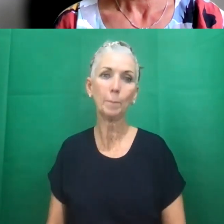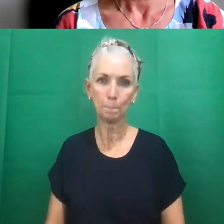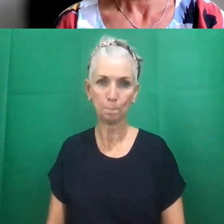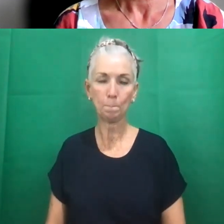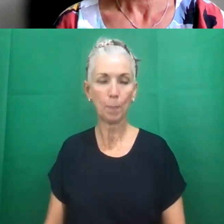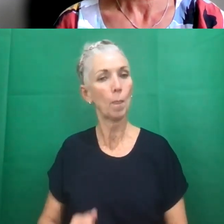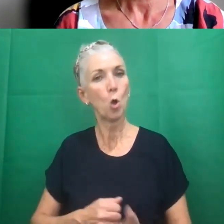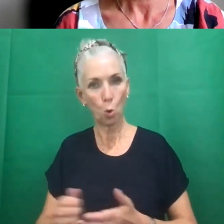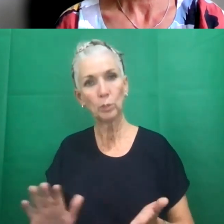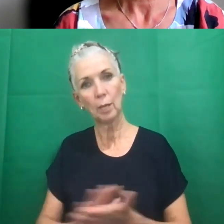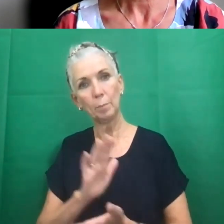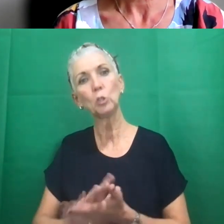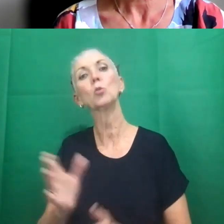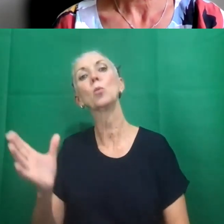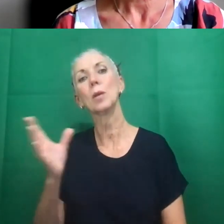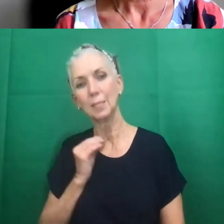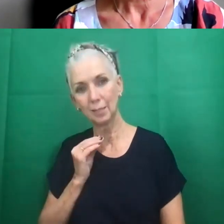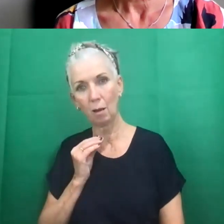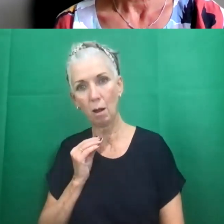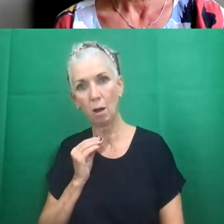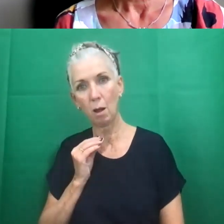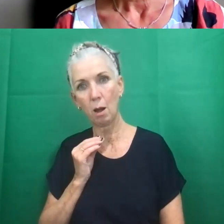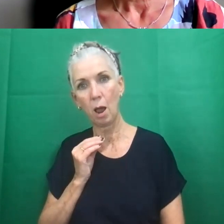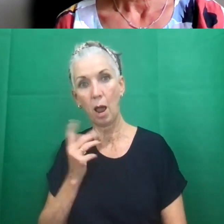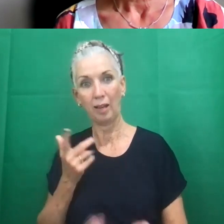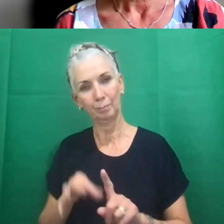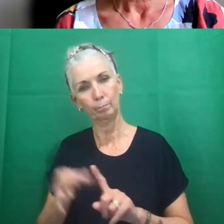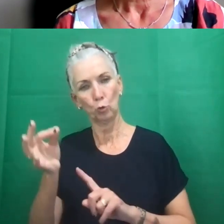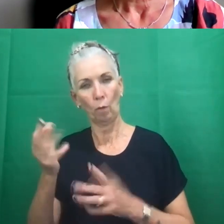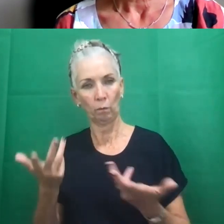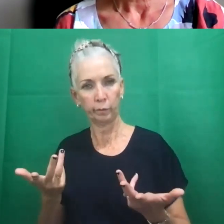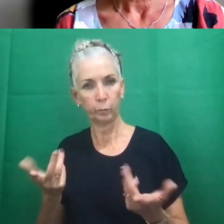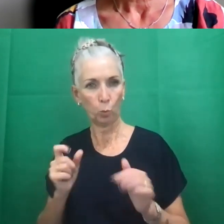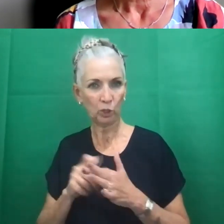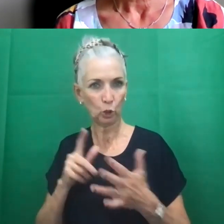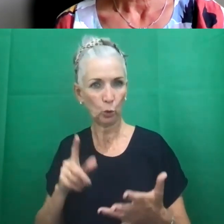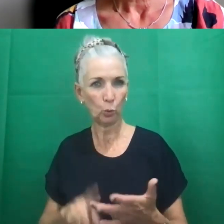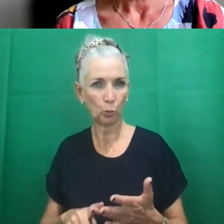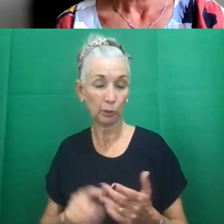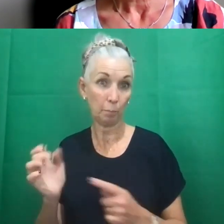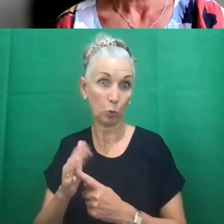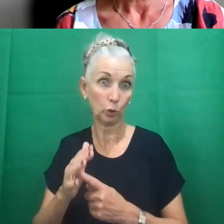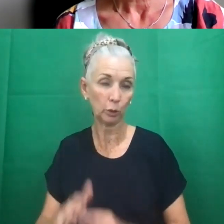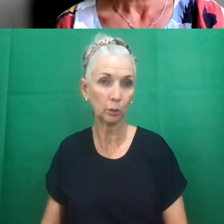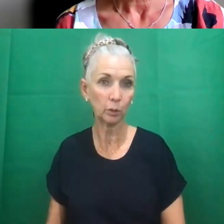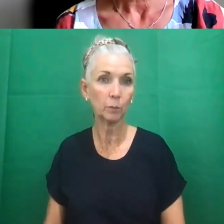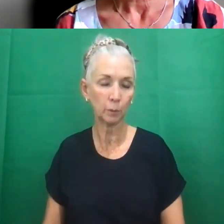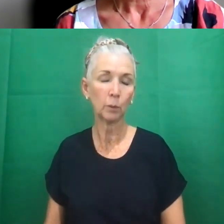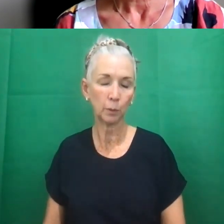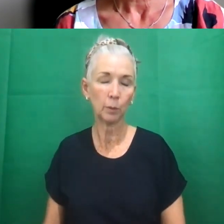listen and try and be better in what we do. But, yeah, it is really, really important and something we should be mindful of.